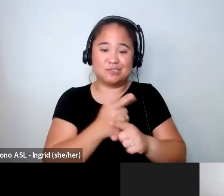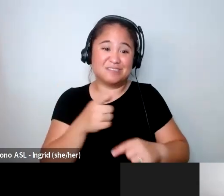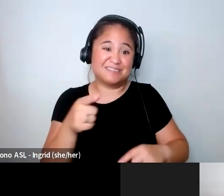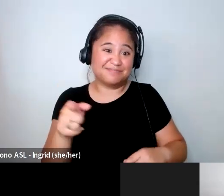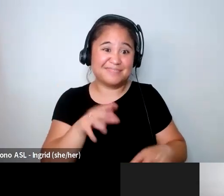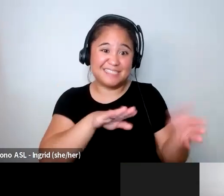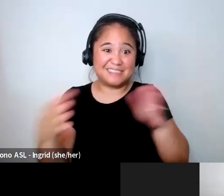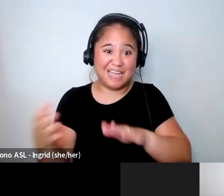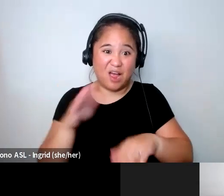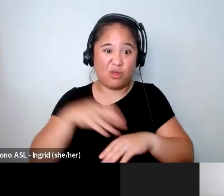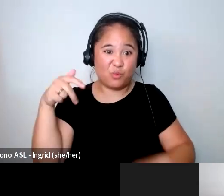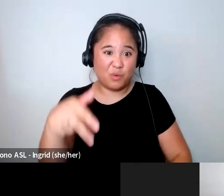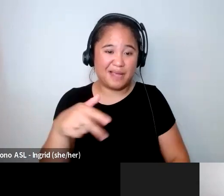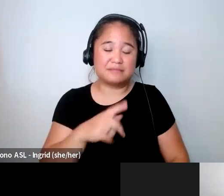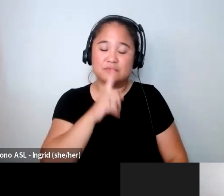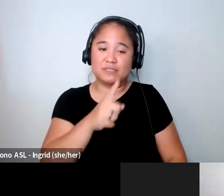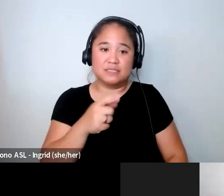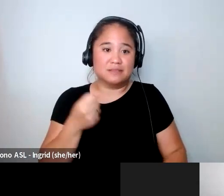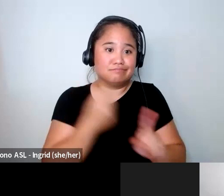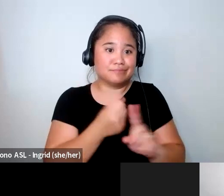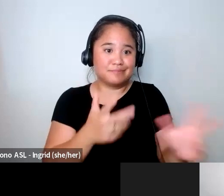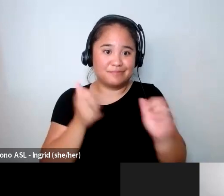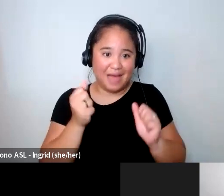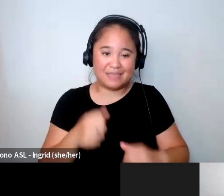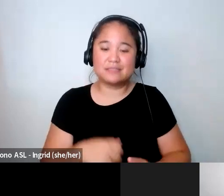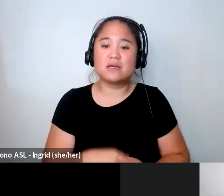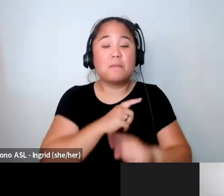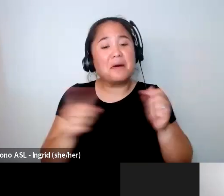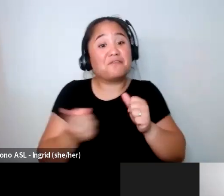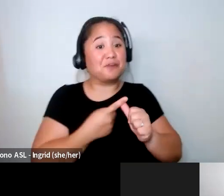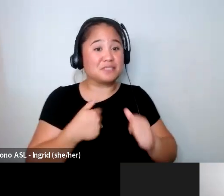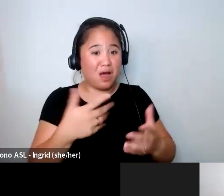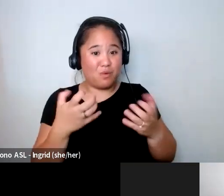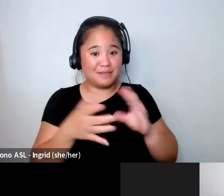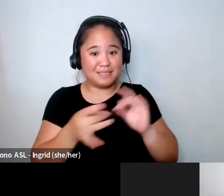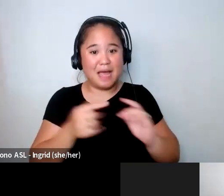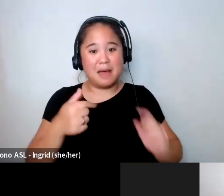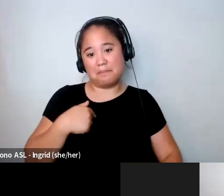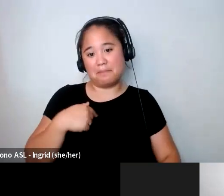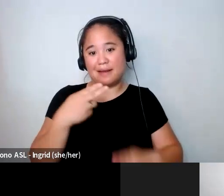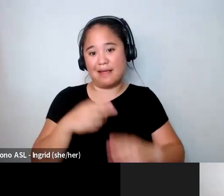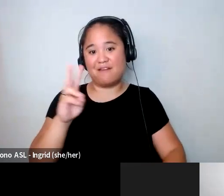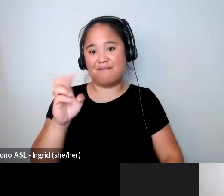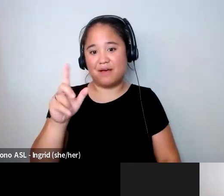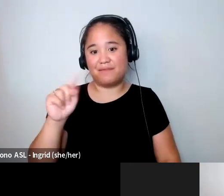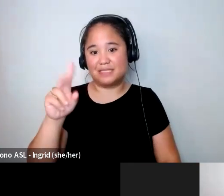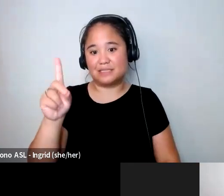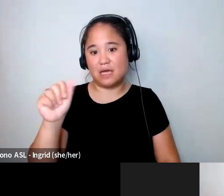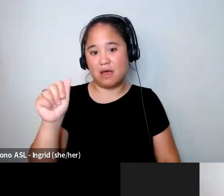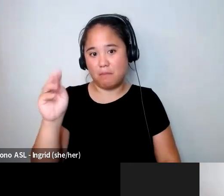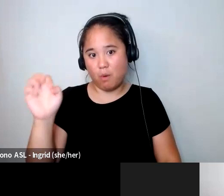runway yeah very very sad well first thing I'd like to say uh my my name is Velvet Damore and um